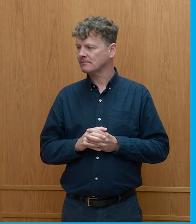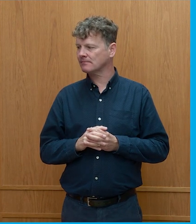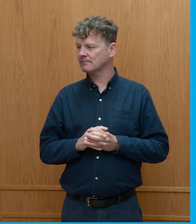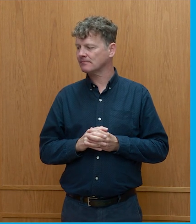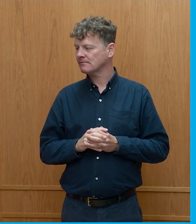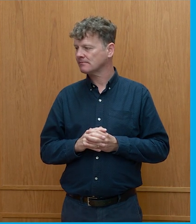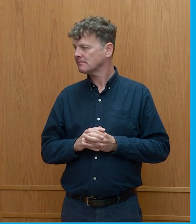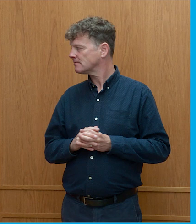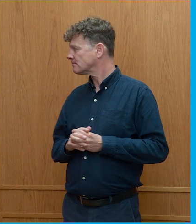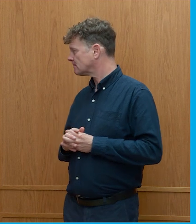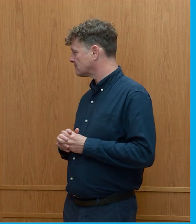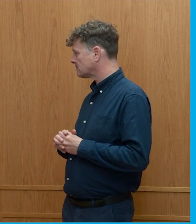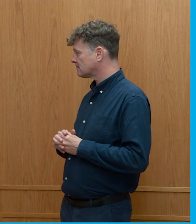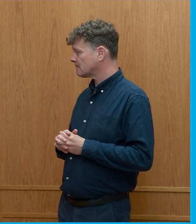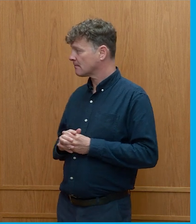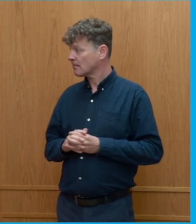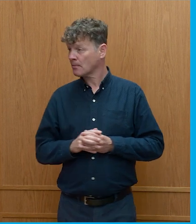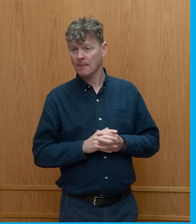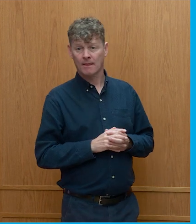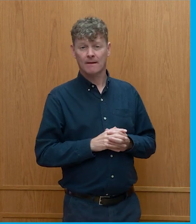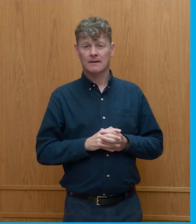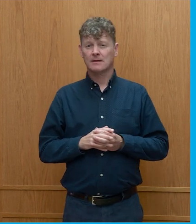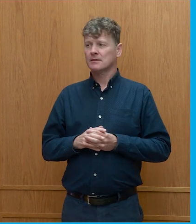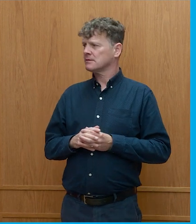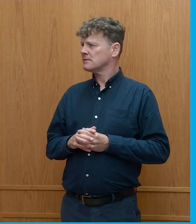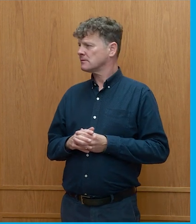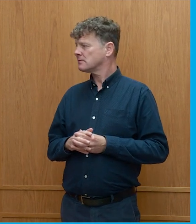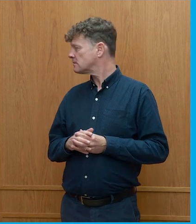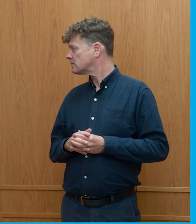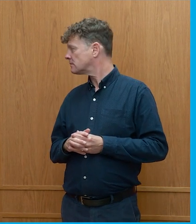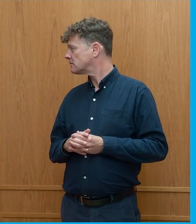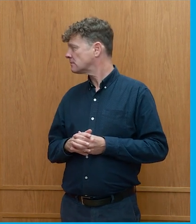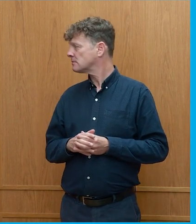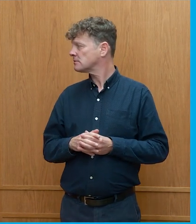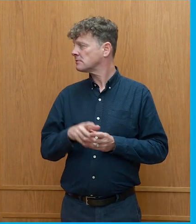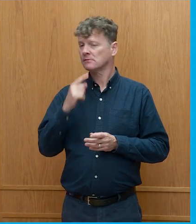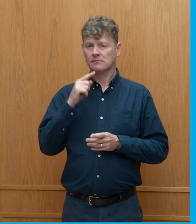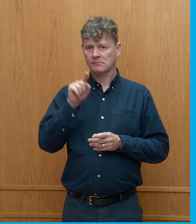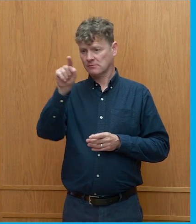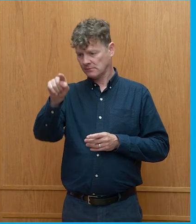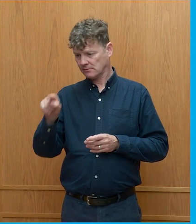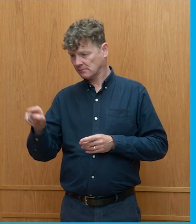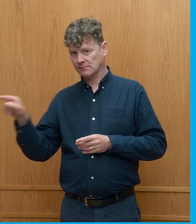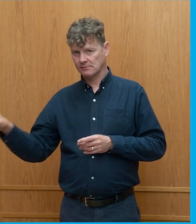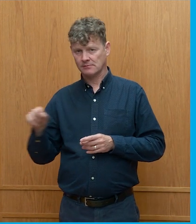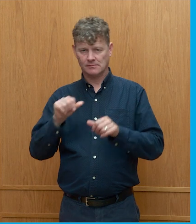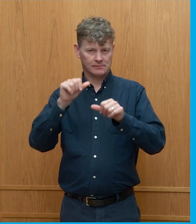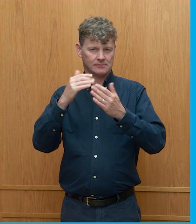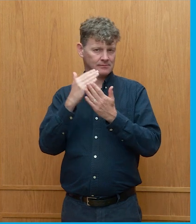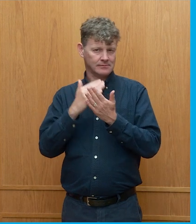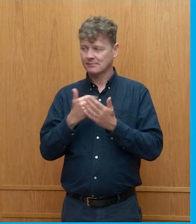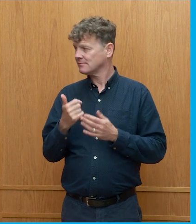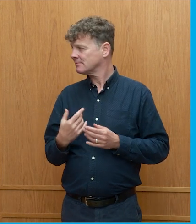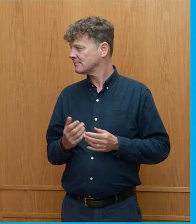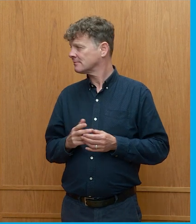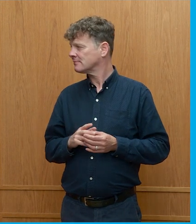Did you still want to come in sir? Yeah I'm going to come to this gentleman then yourself and then the gentleman behind okay. So I'm here please.